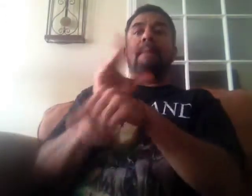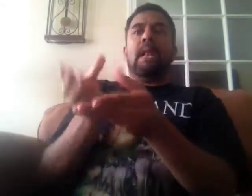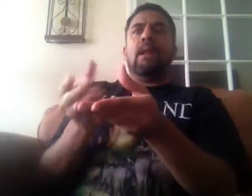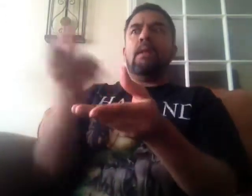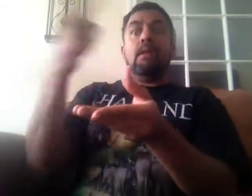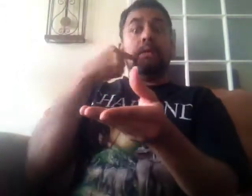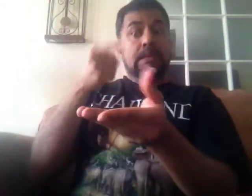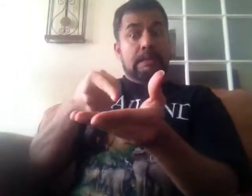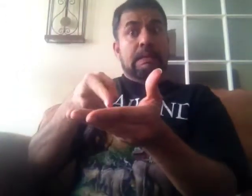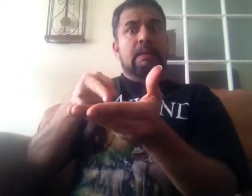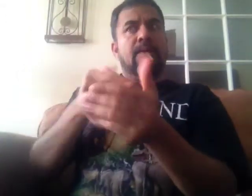underwear.